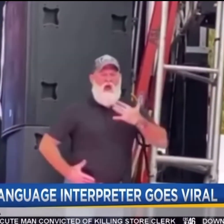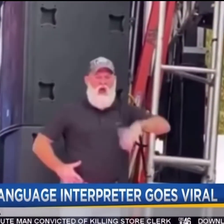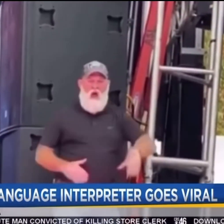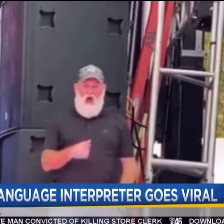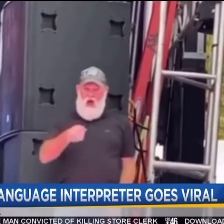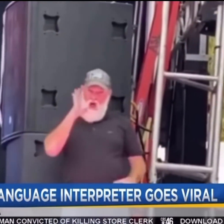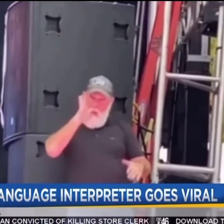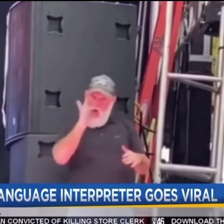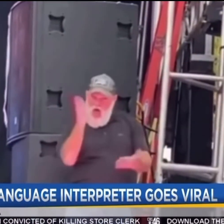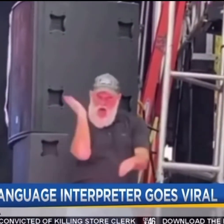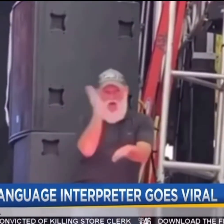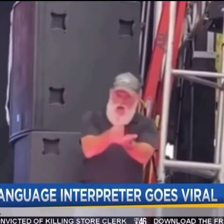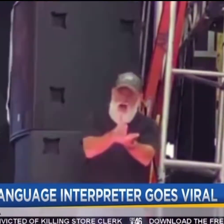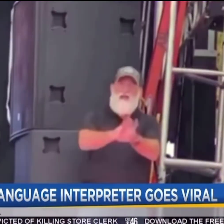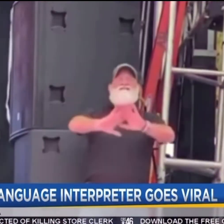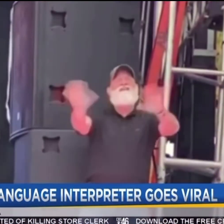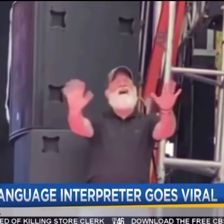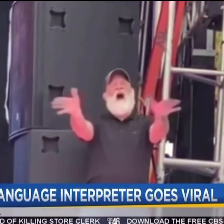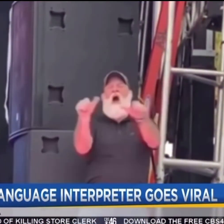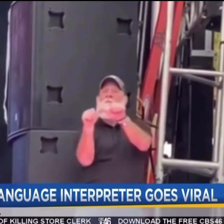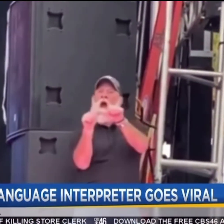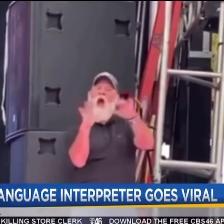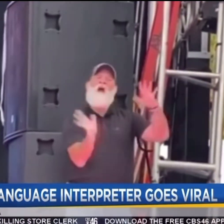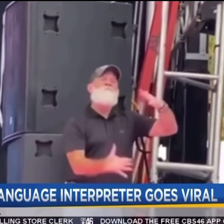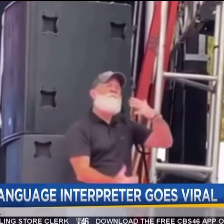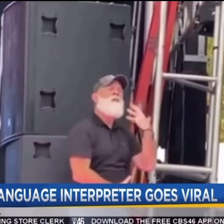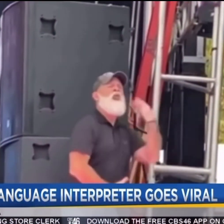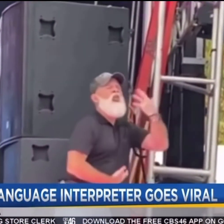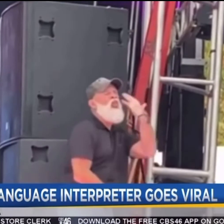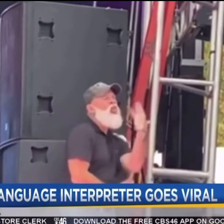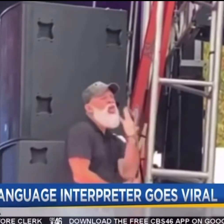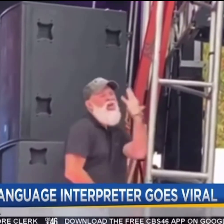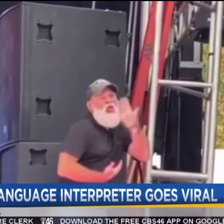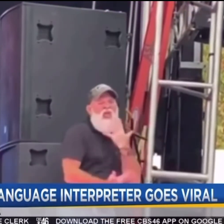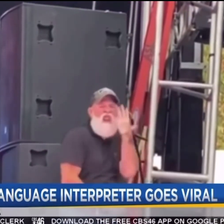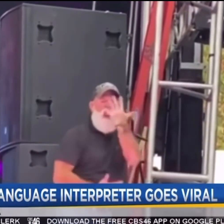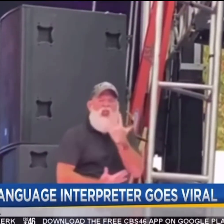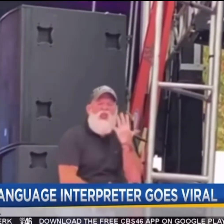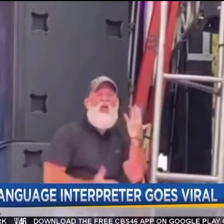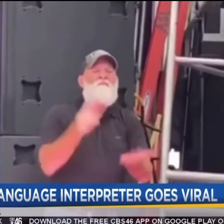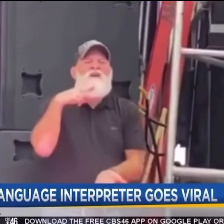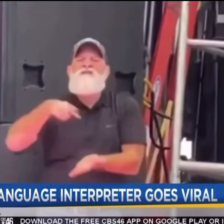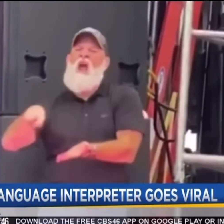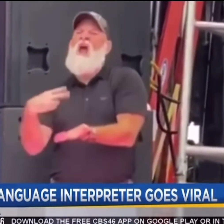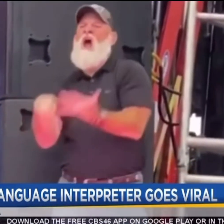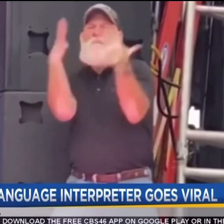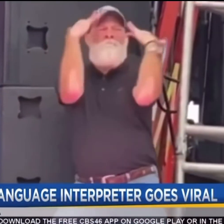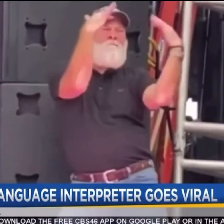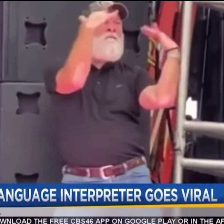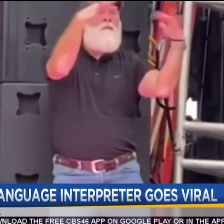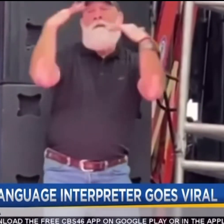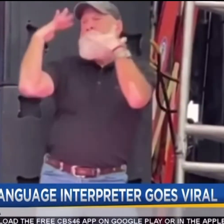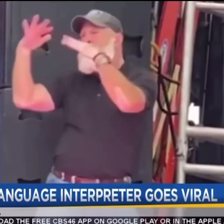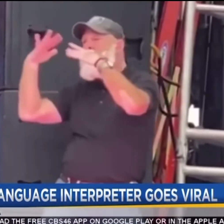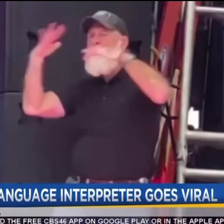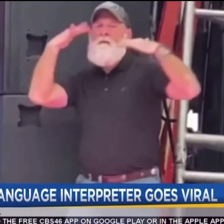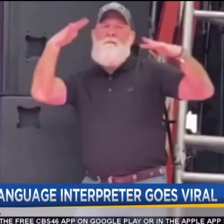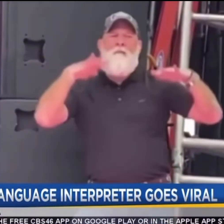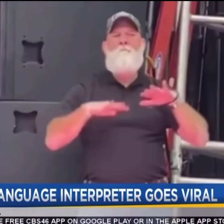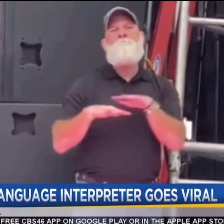-year-old man is a freelance sign language interpreter out of East Atlanta, whose expressive interpretation of get me bodied by Beyonce and jubilant